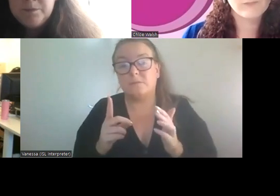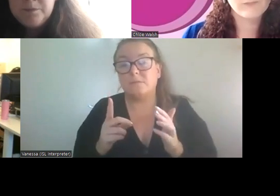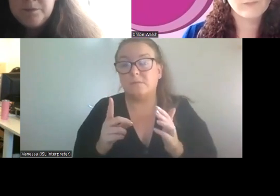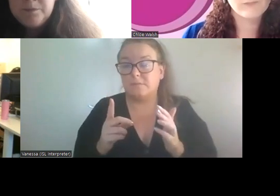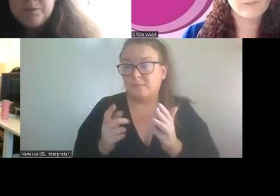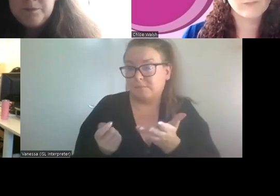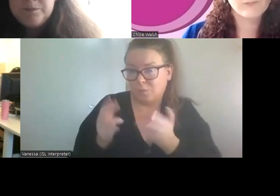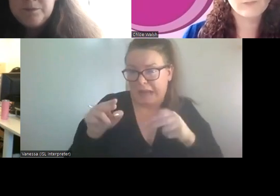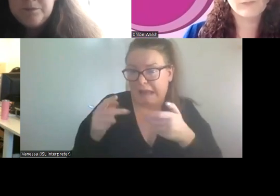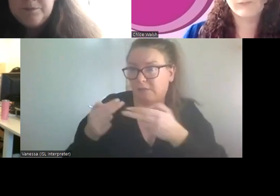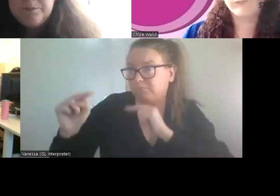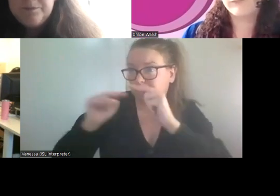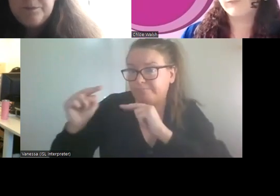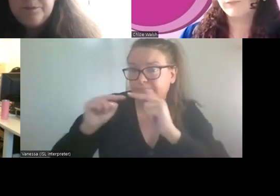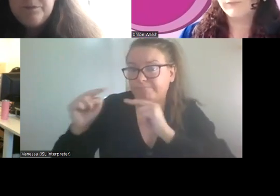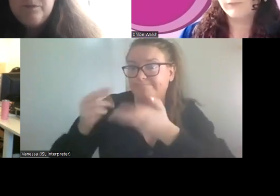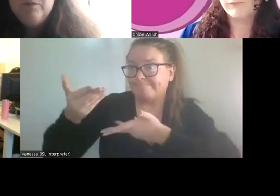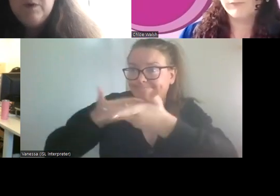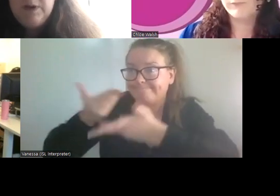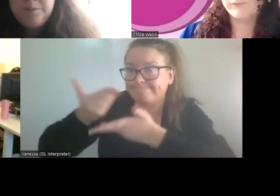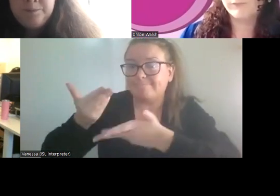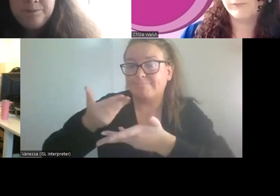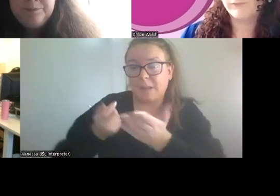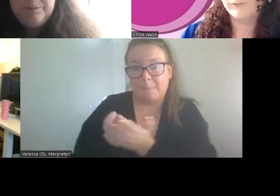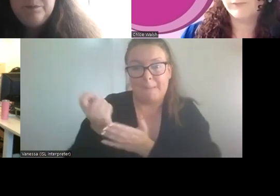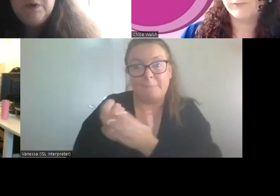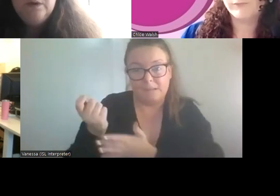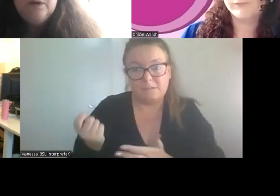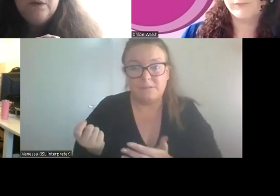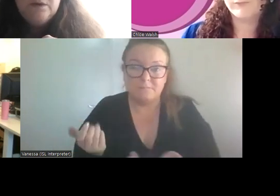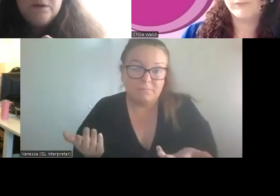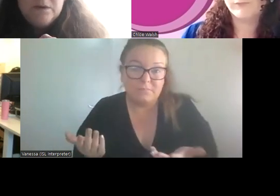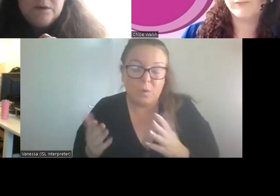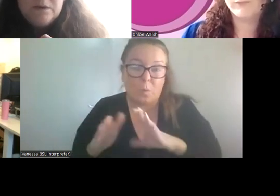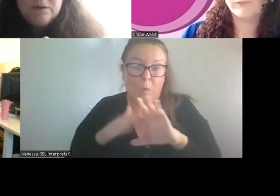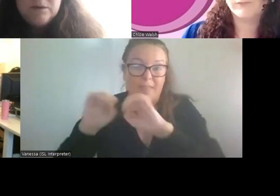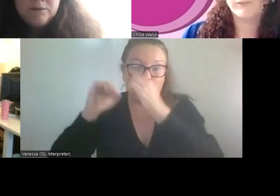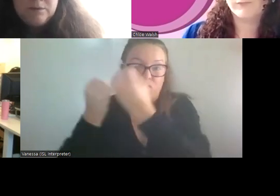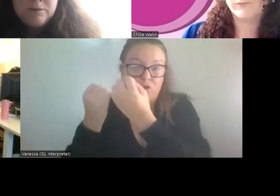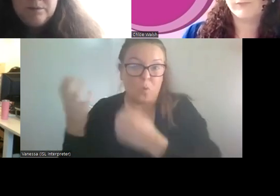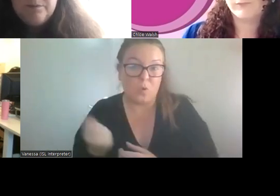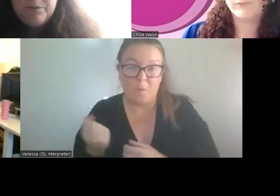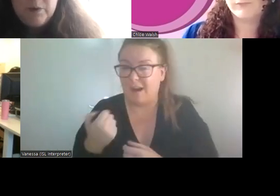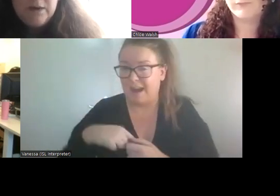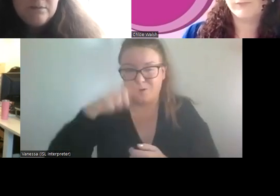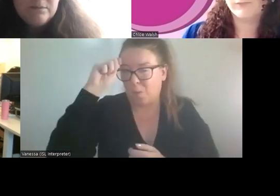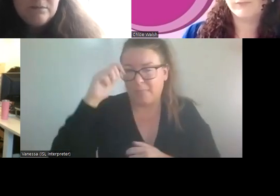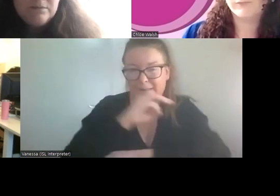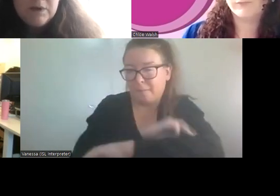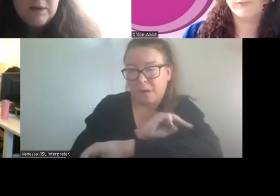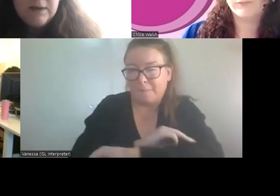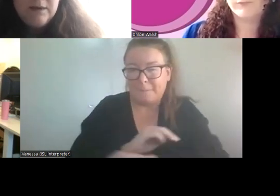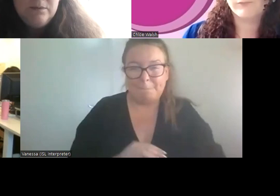limits, or they could be negotiated. Yeah. I don't think it will provide a problem. Okay.